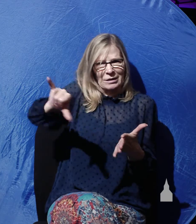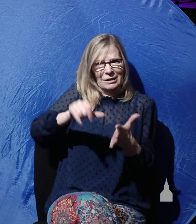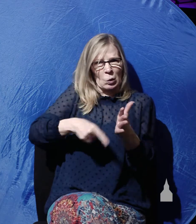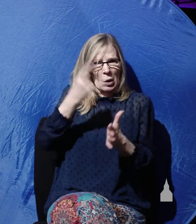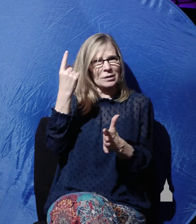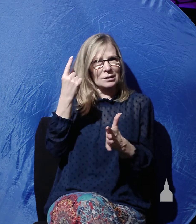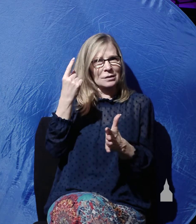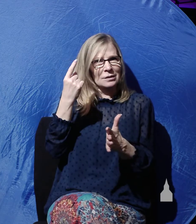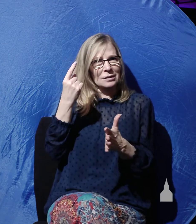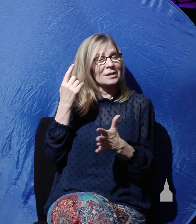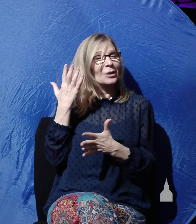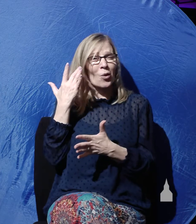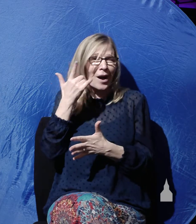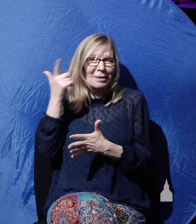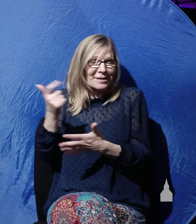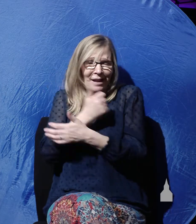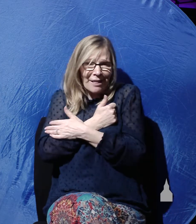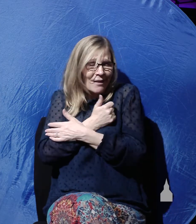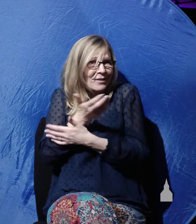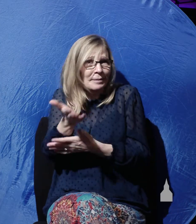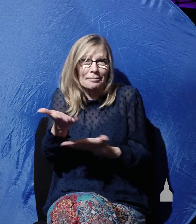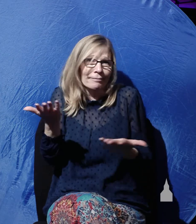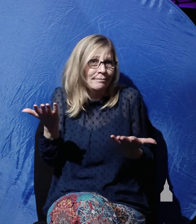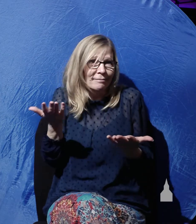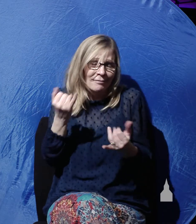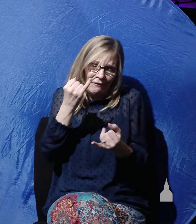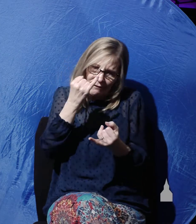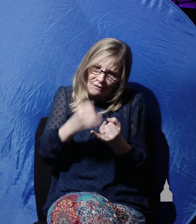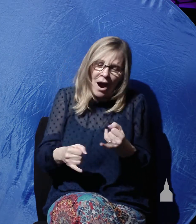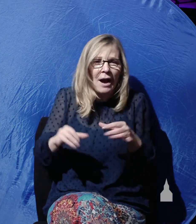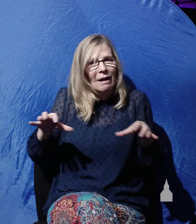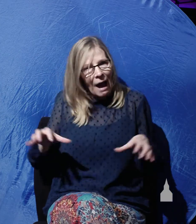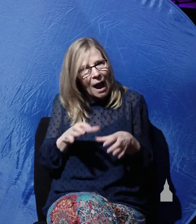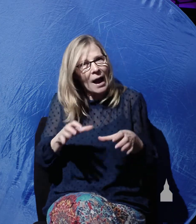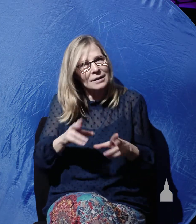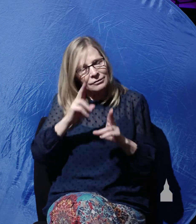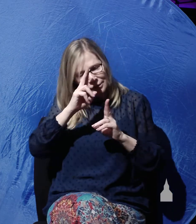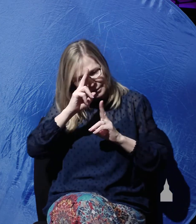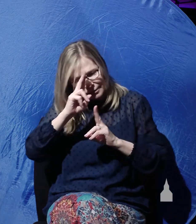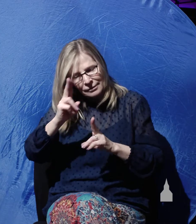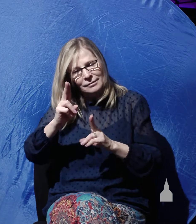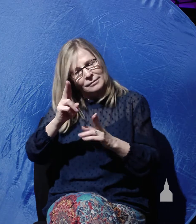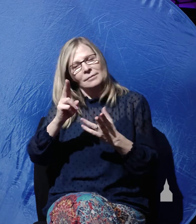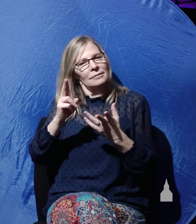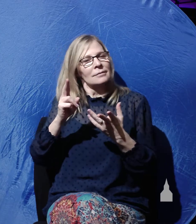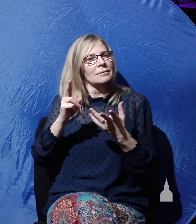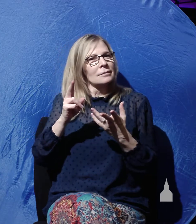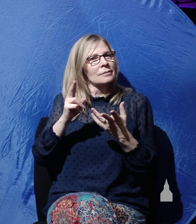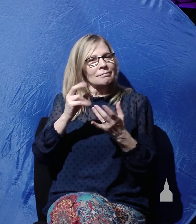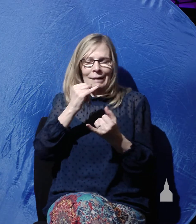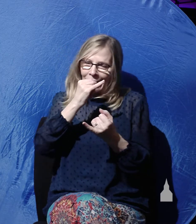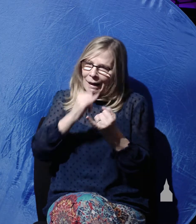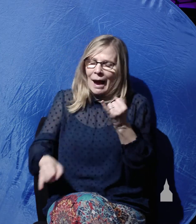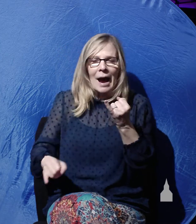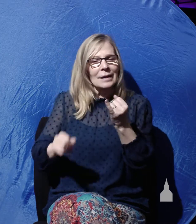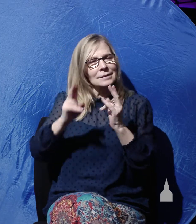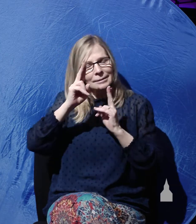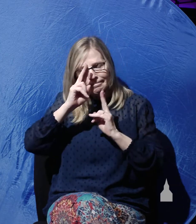did that just because they loved him. And this was to be their final act of devotion to him. This was to be their last tribute of